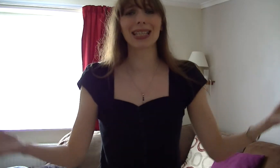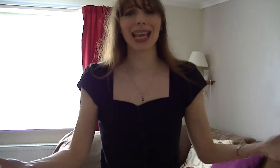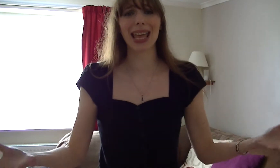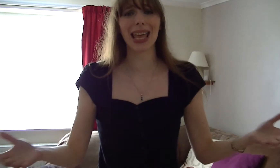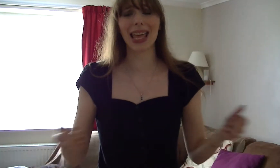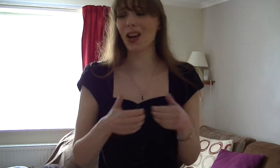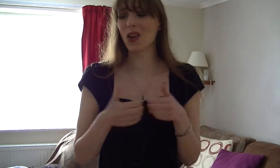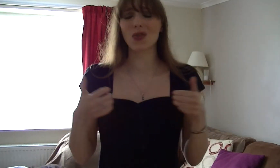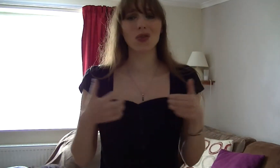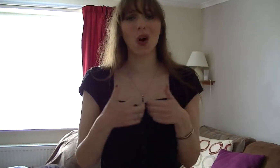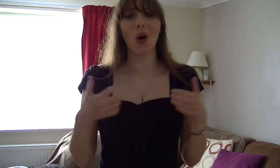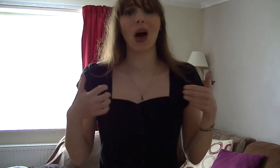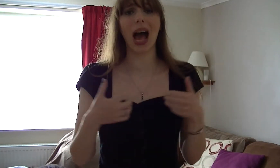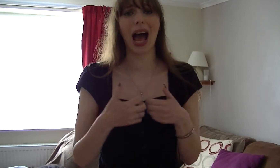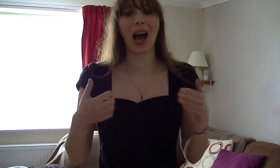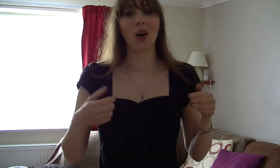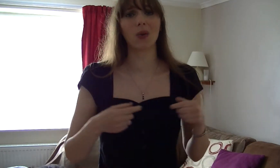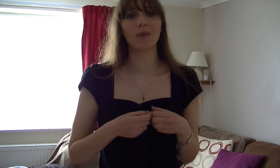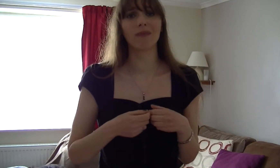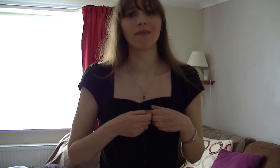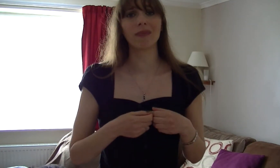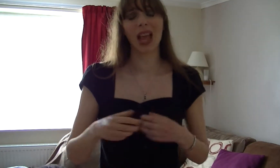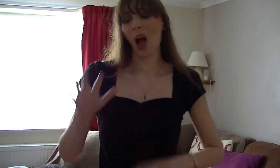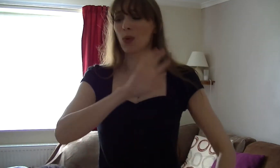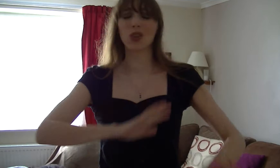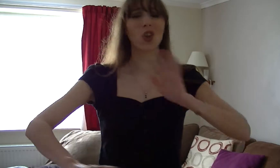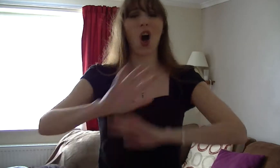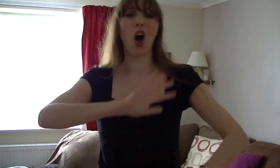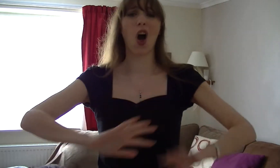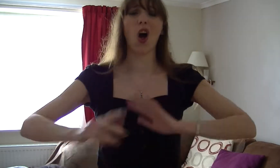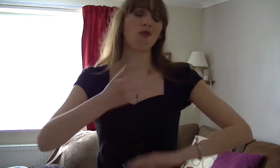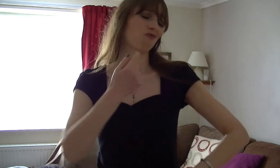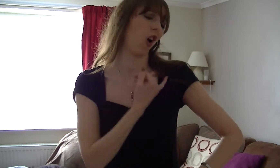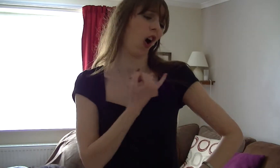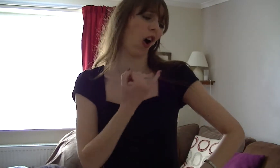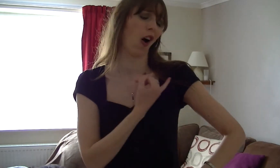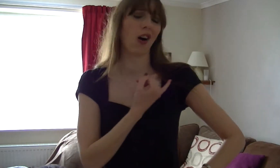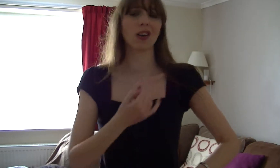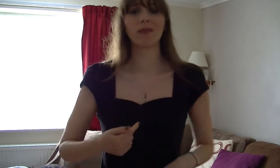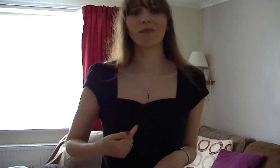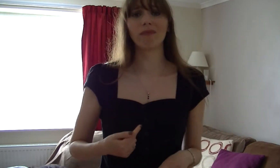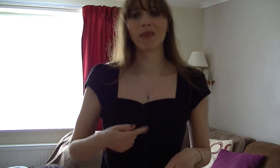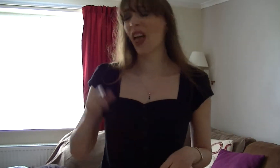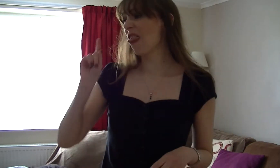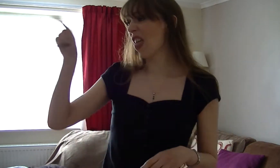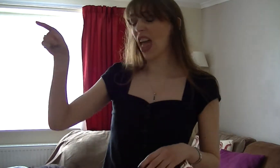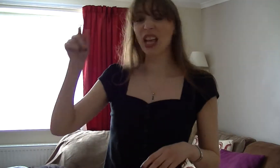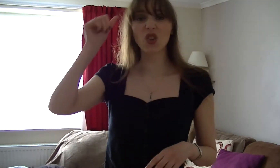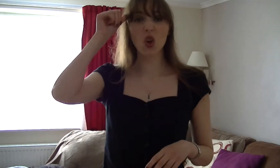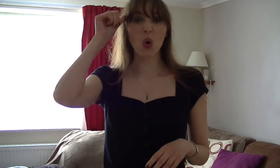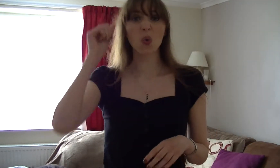didn't know how I was all wrong But they knew